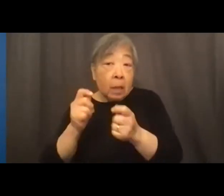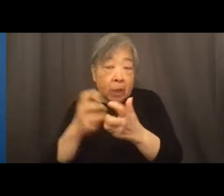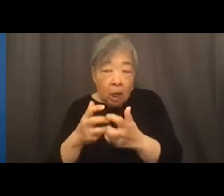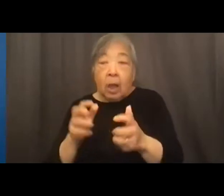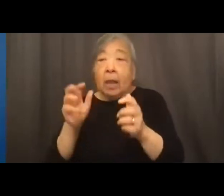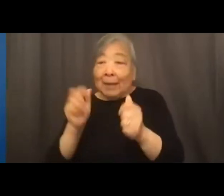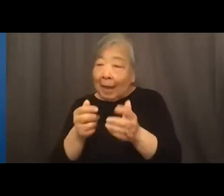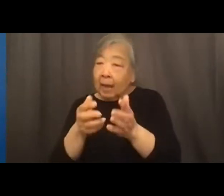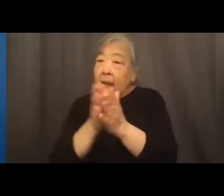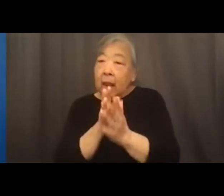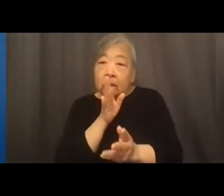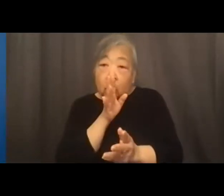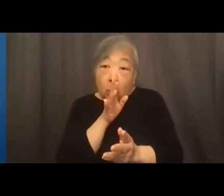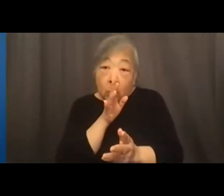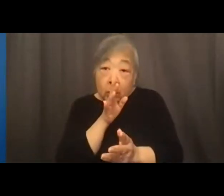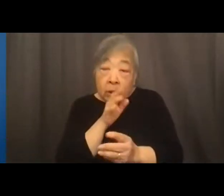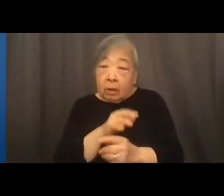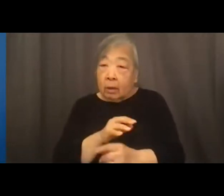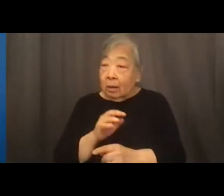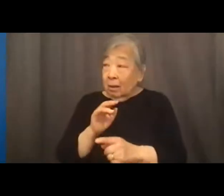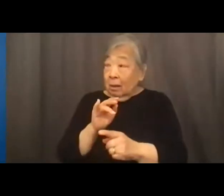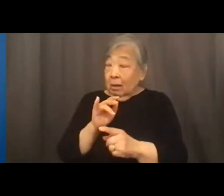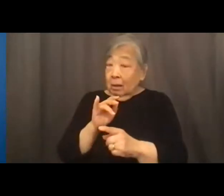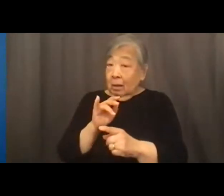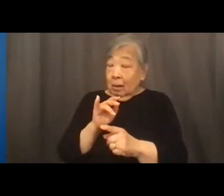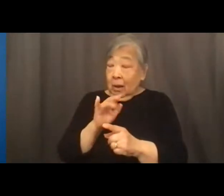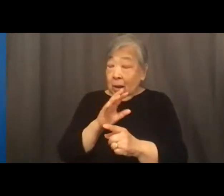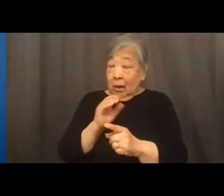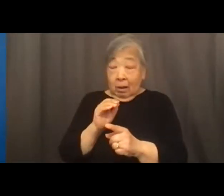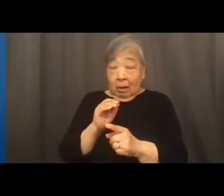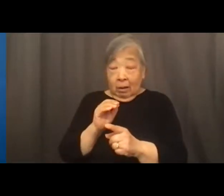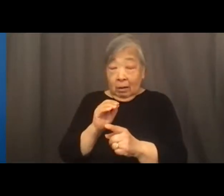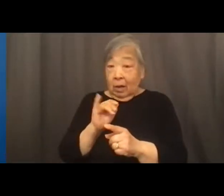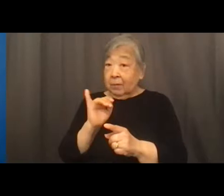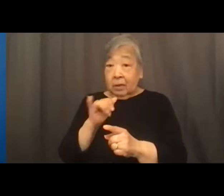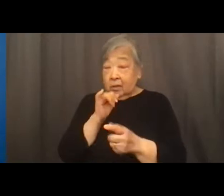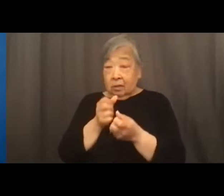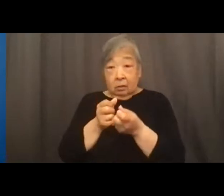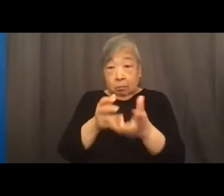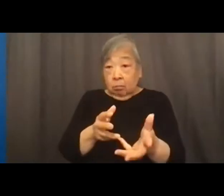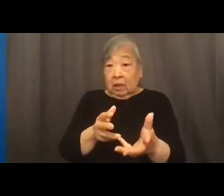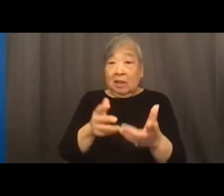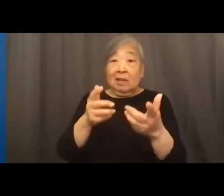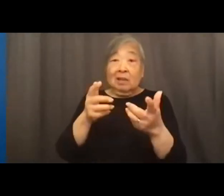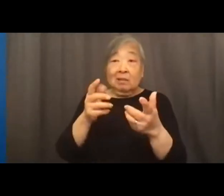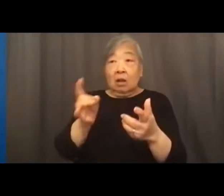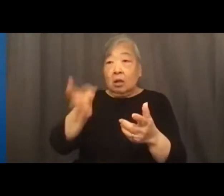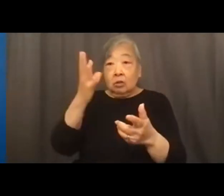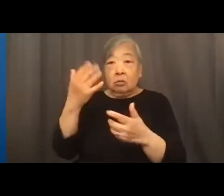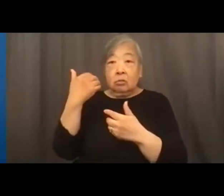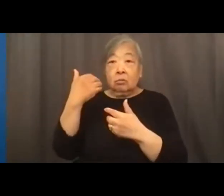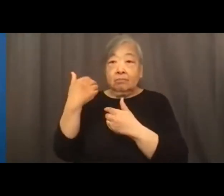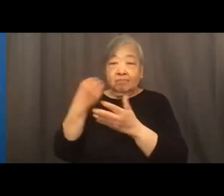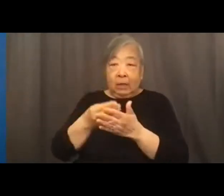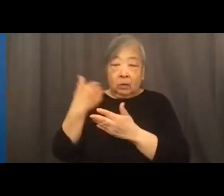and unless it poses an undue financial and administrative burden or a fundamental